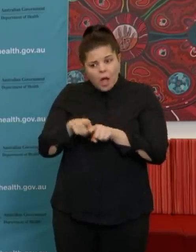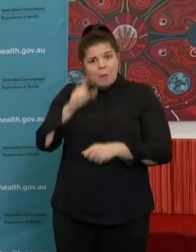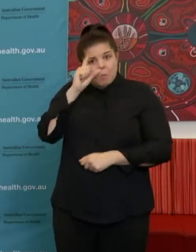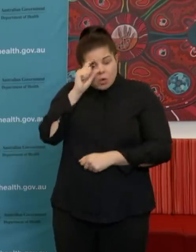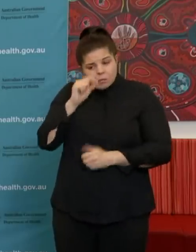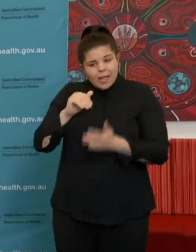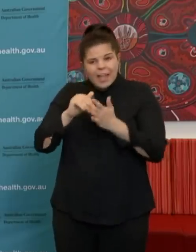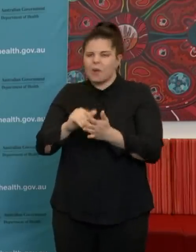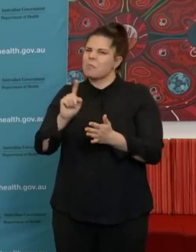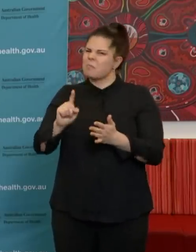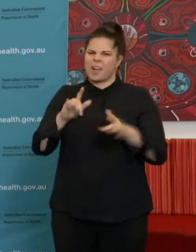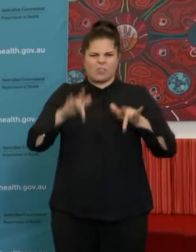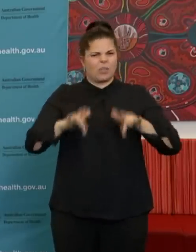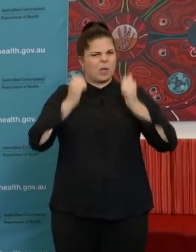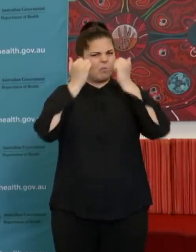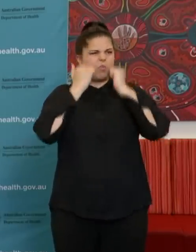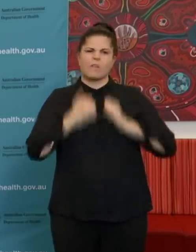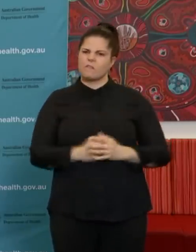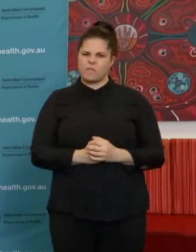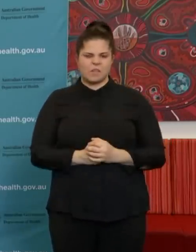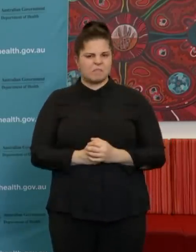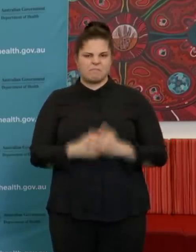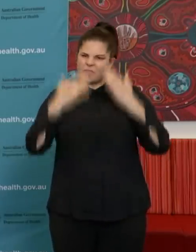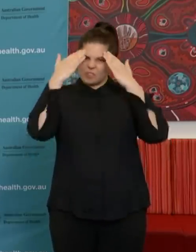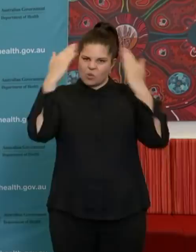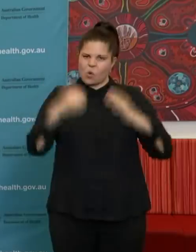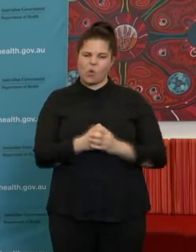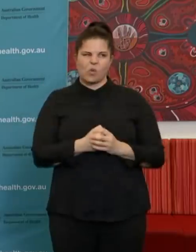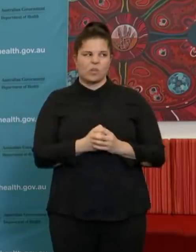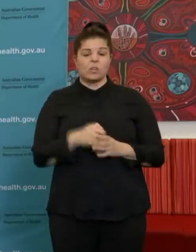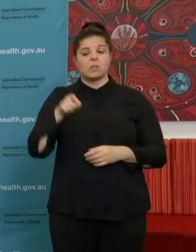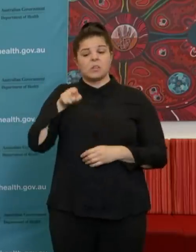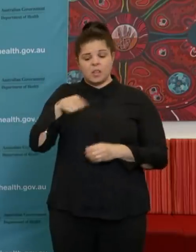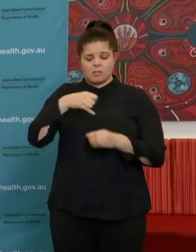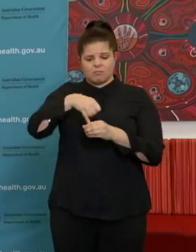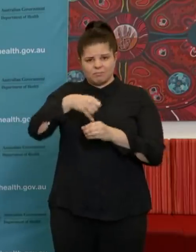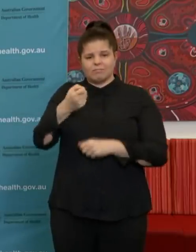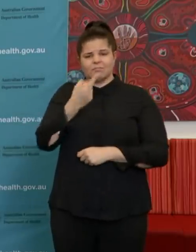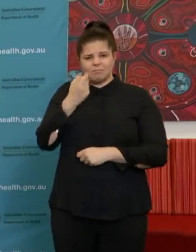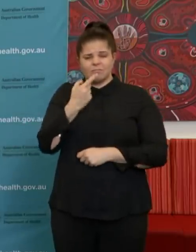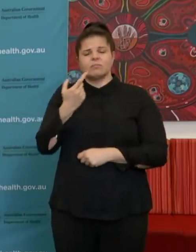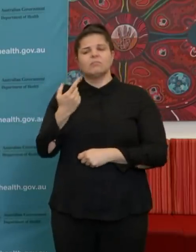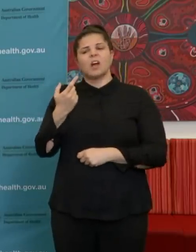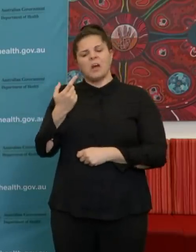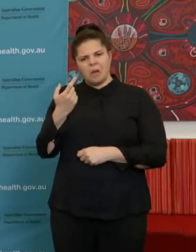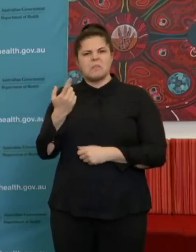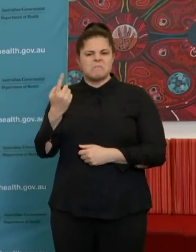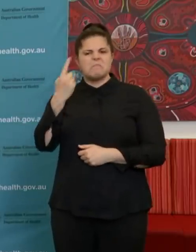very preliminary. So to answer your question specifically, those drugs are aimed to be part of